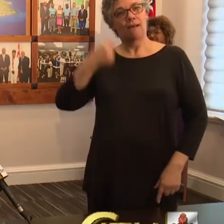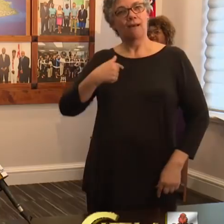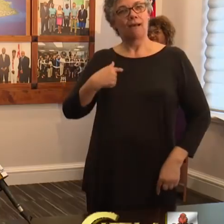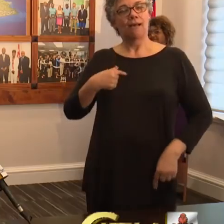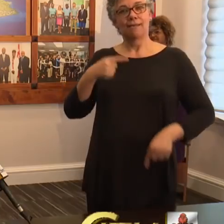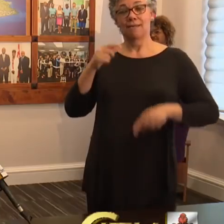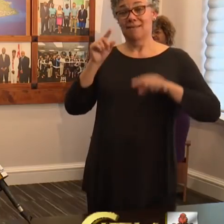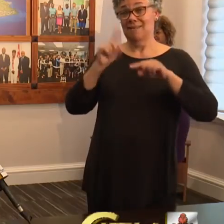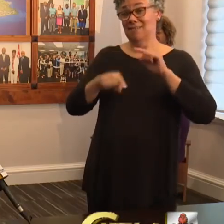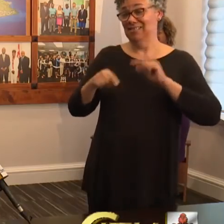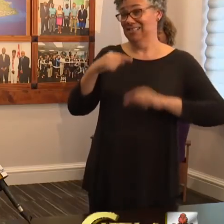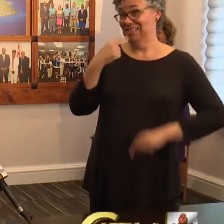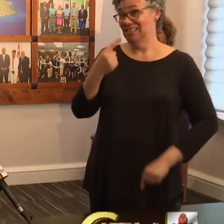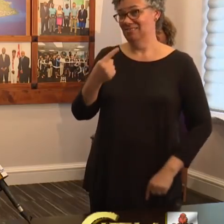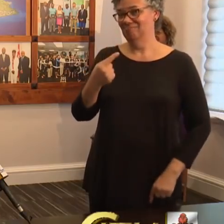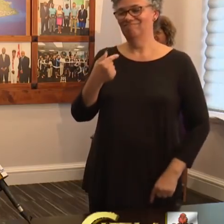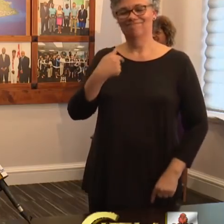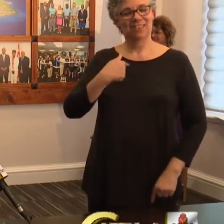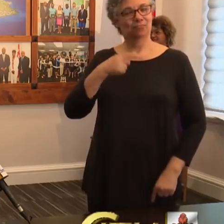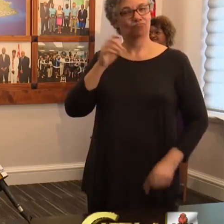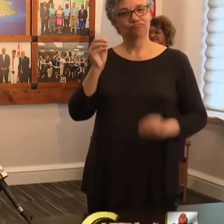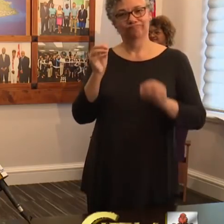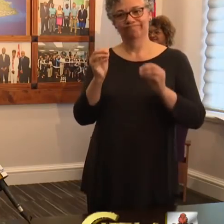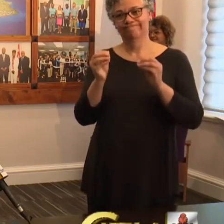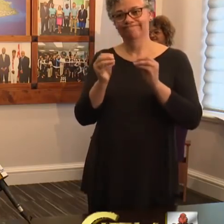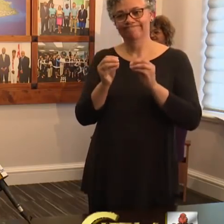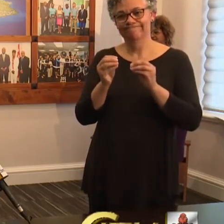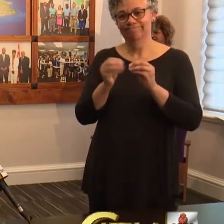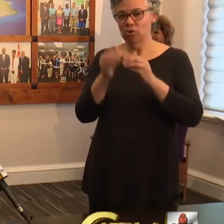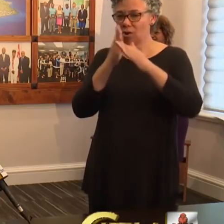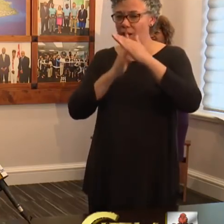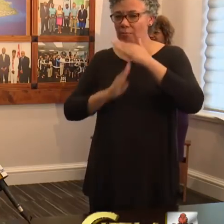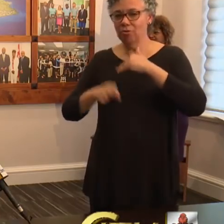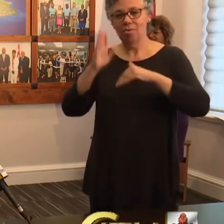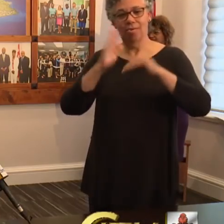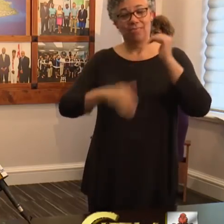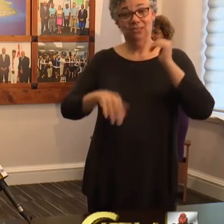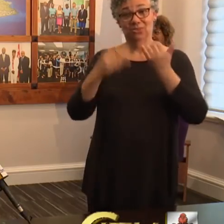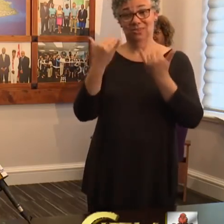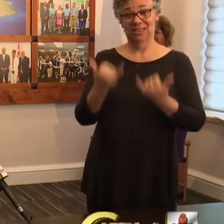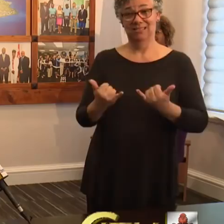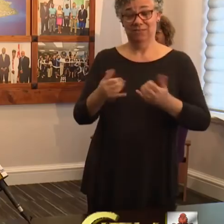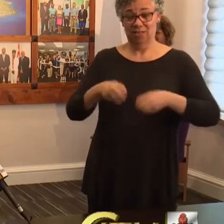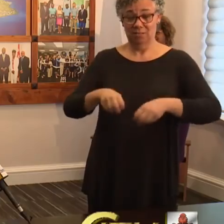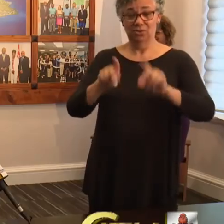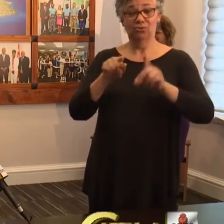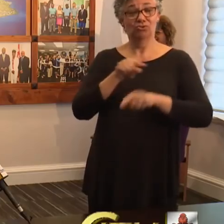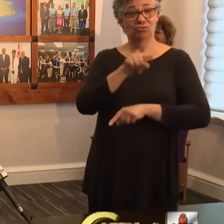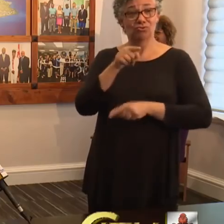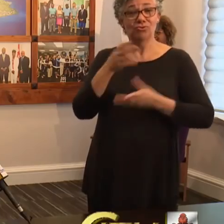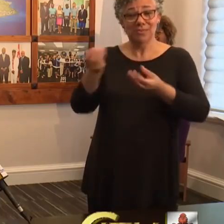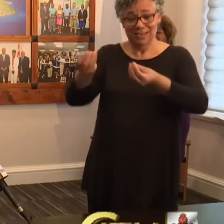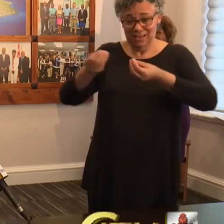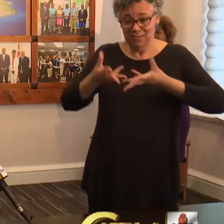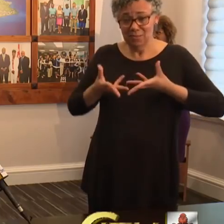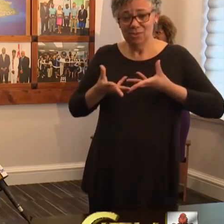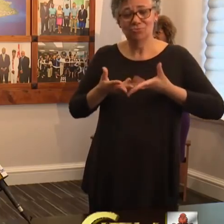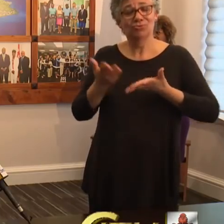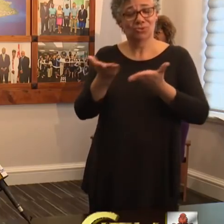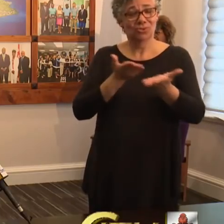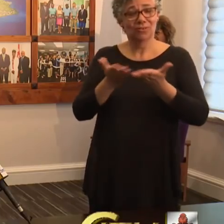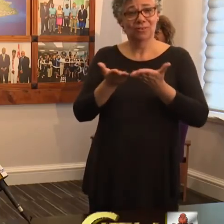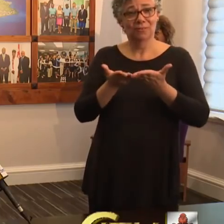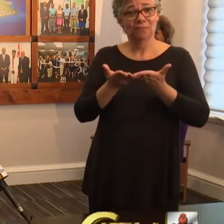say that I have never been more humbled than I am today for the opportunity you have given me to serve. The